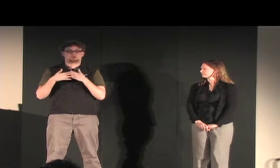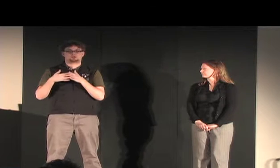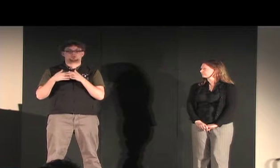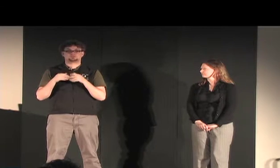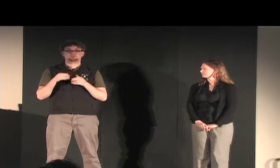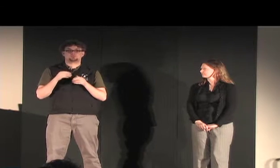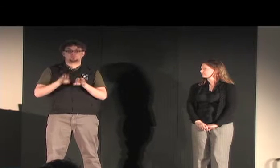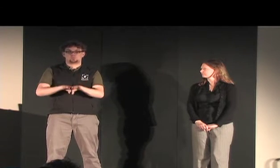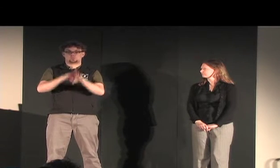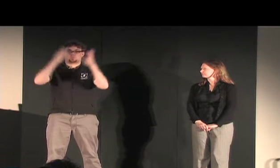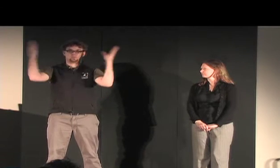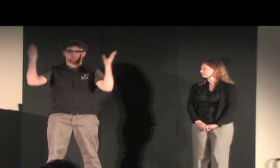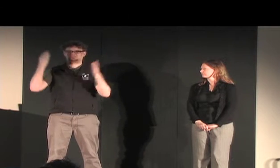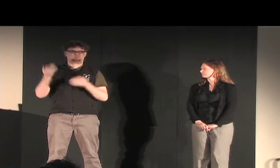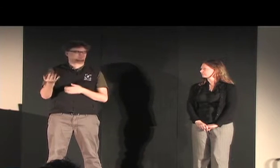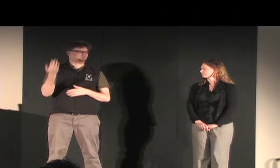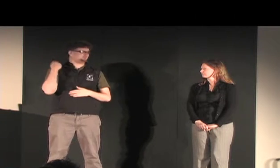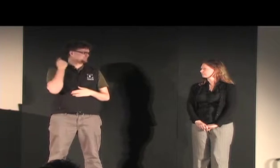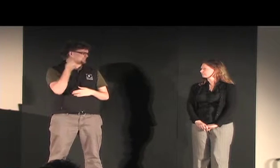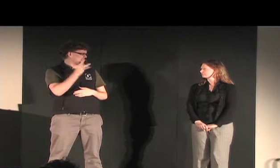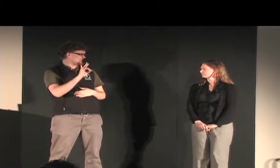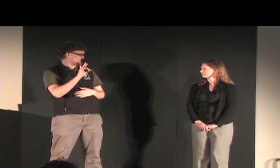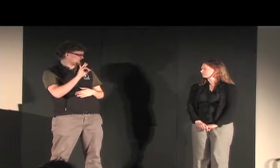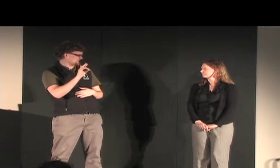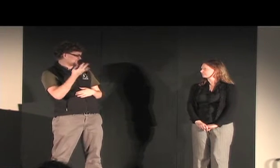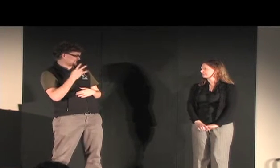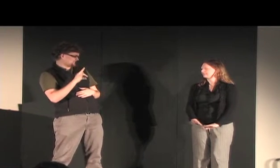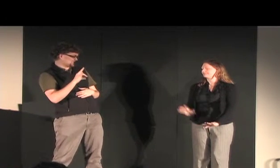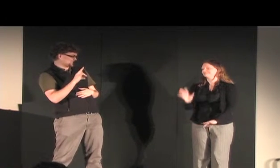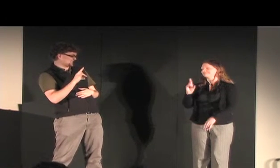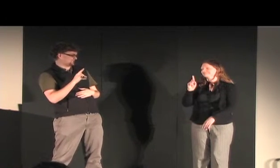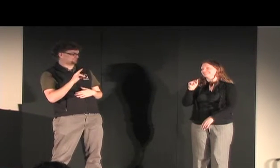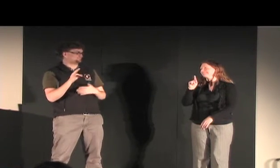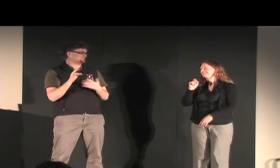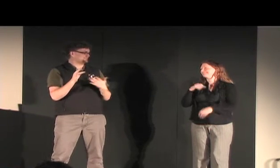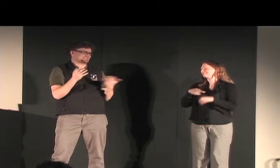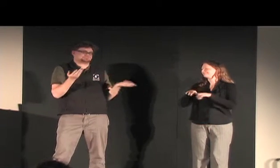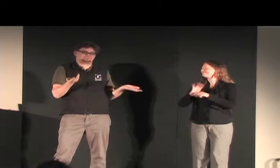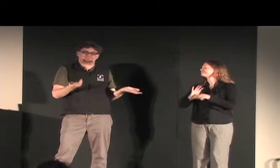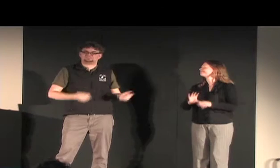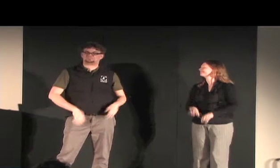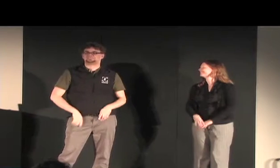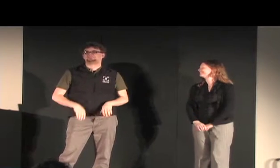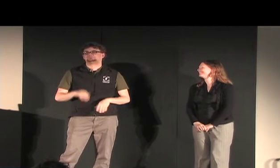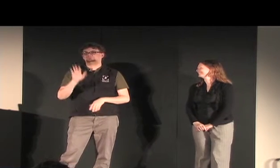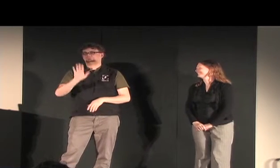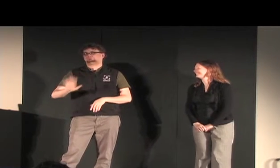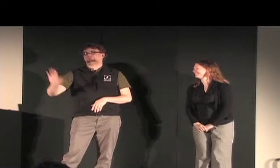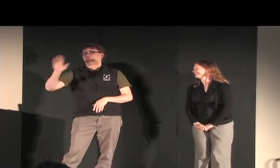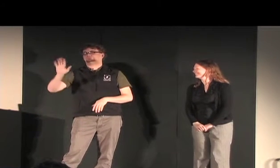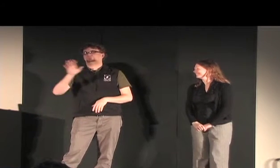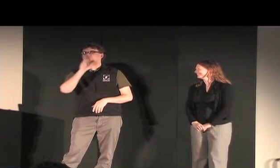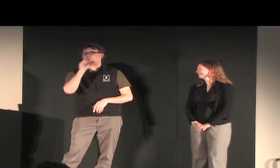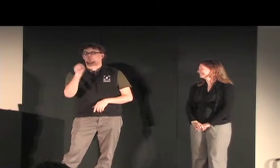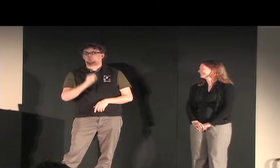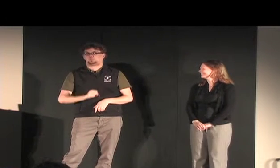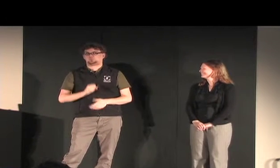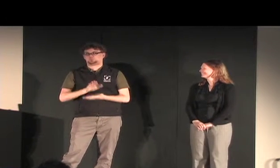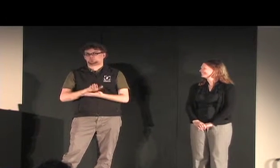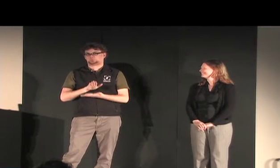And Gallaudet is the only Deaf university here in the United States. And it was established